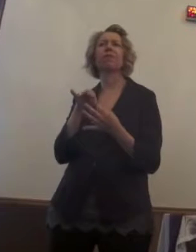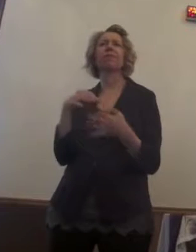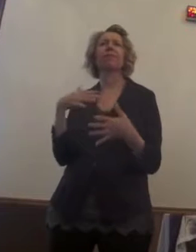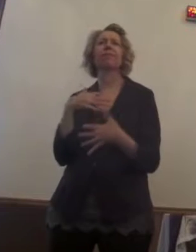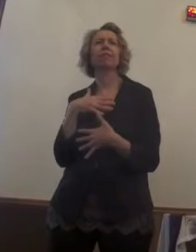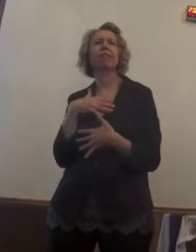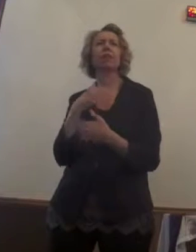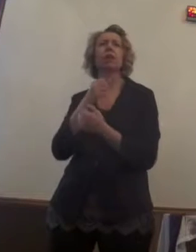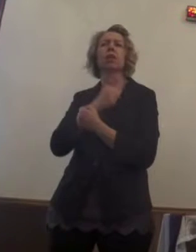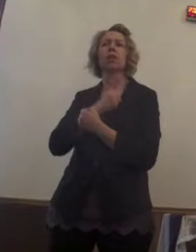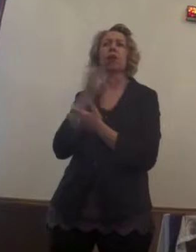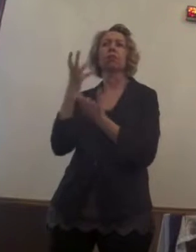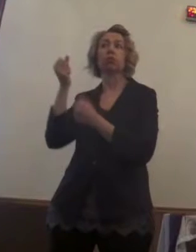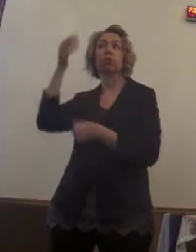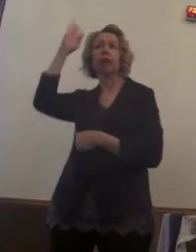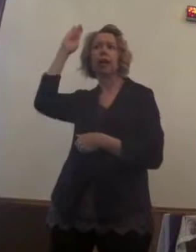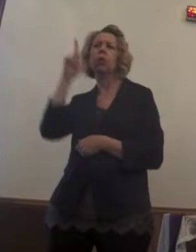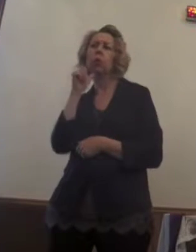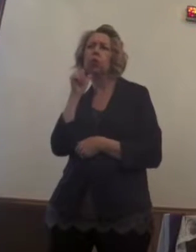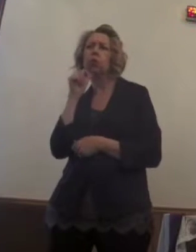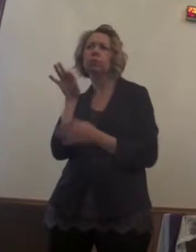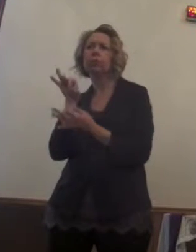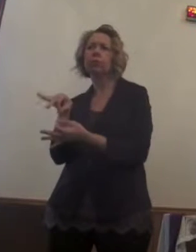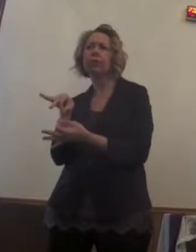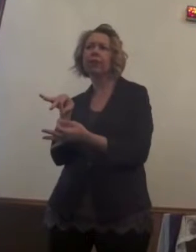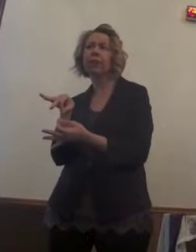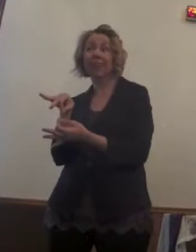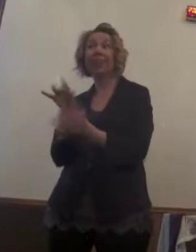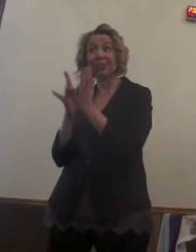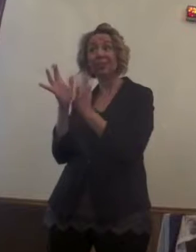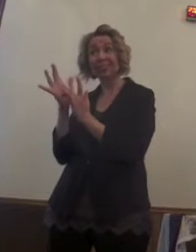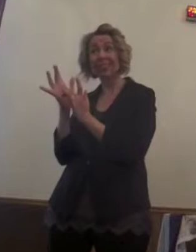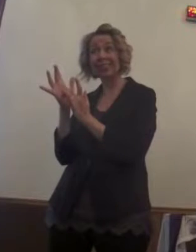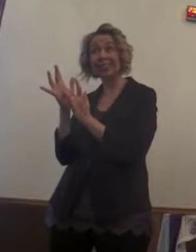in God. It was Jesus.